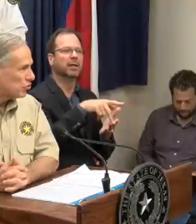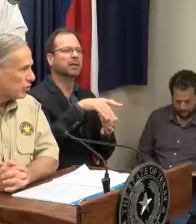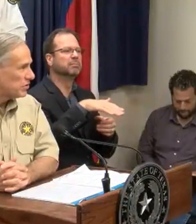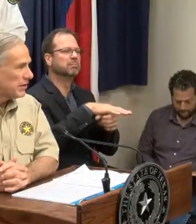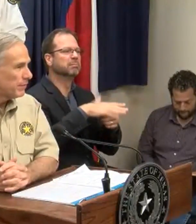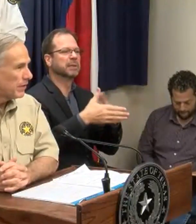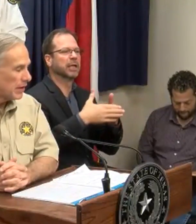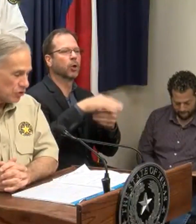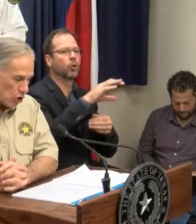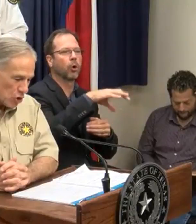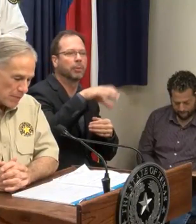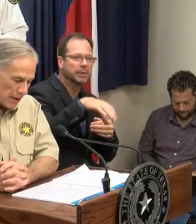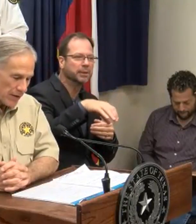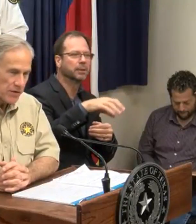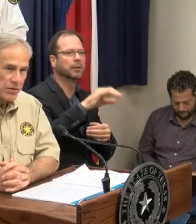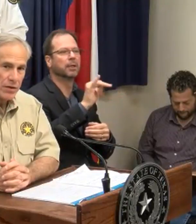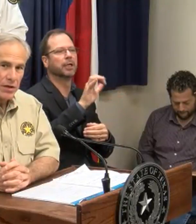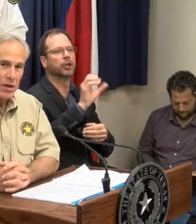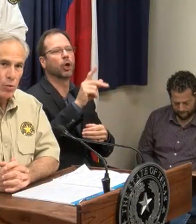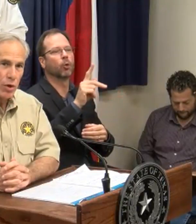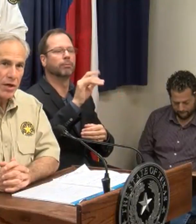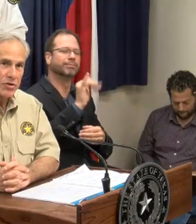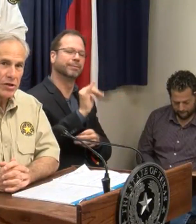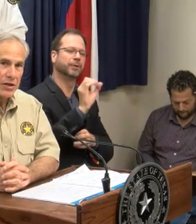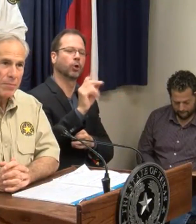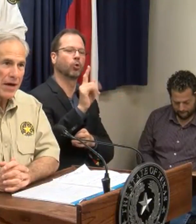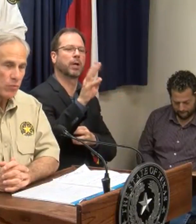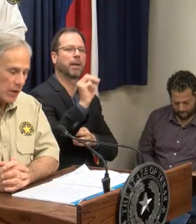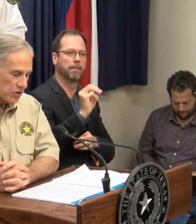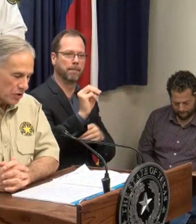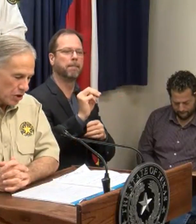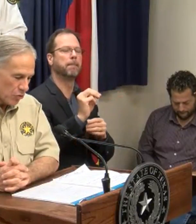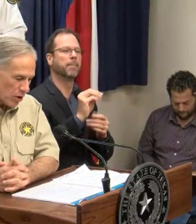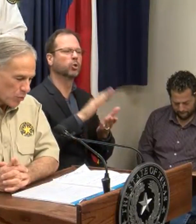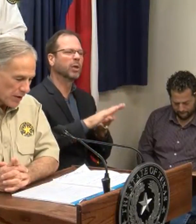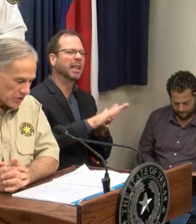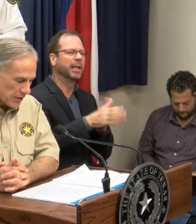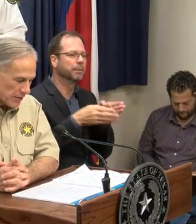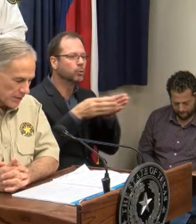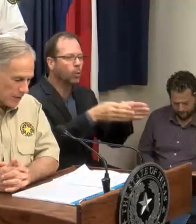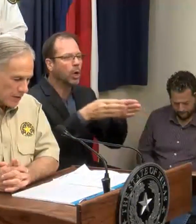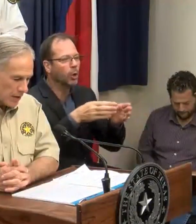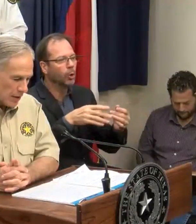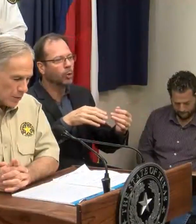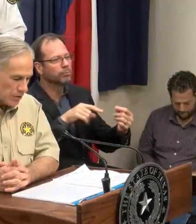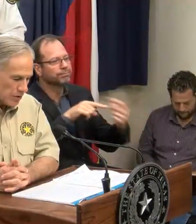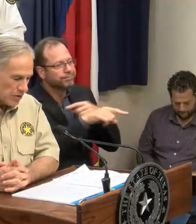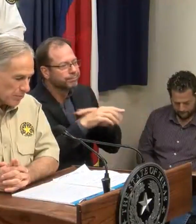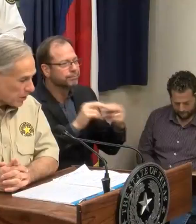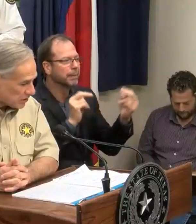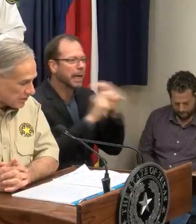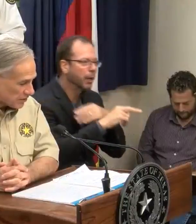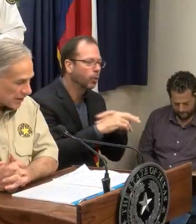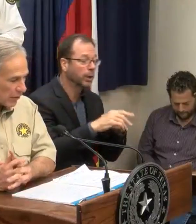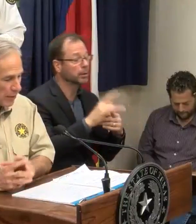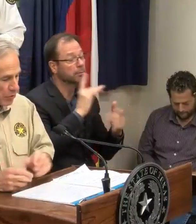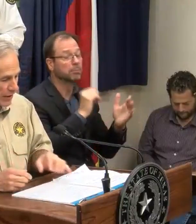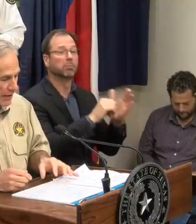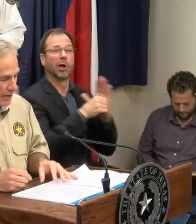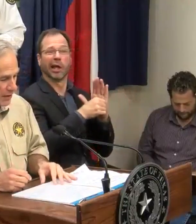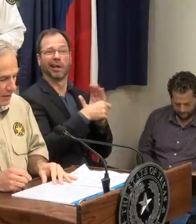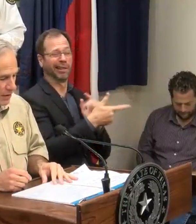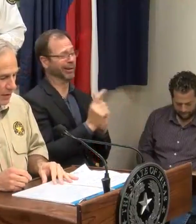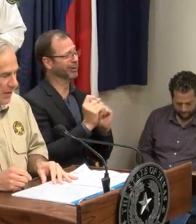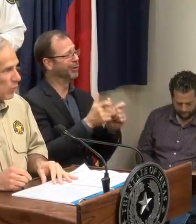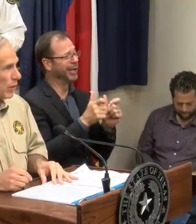the Corpus Christi and Yocum areas, working to clear pathways along roadways there, which is impressive that they were able